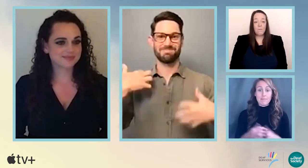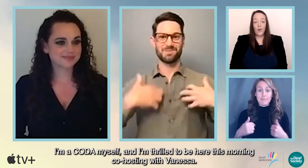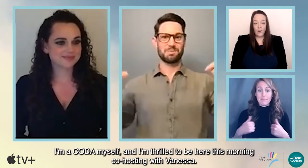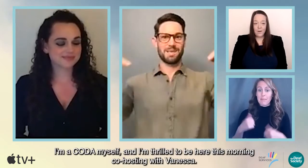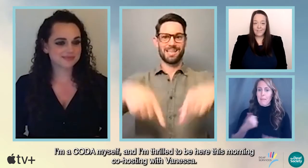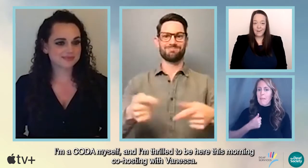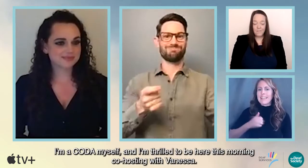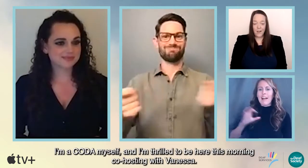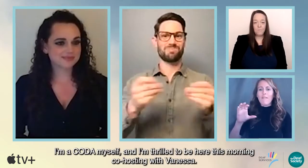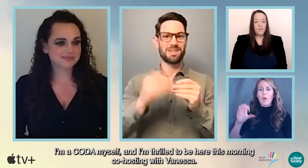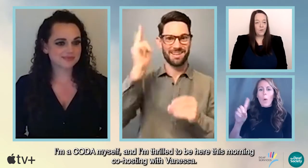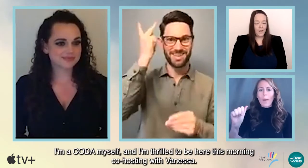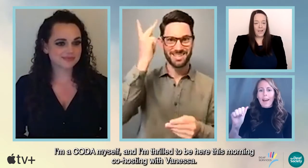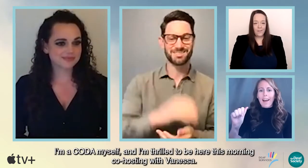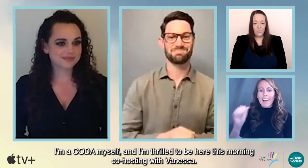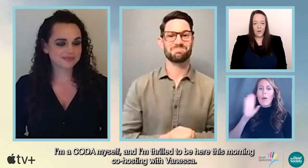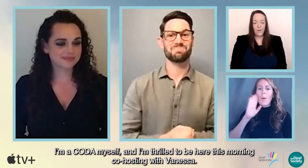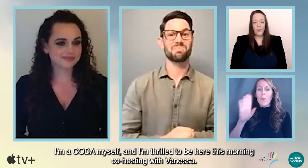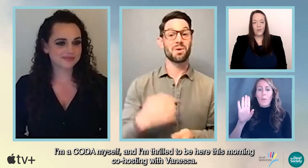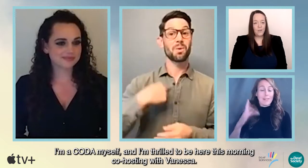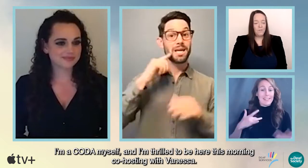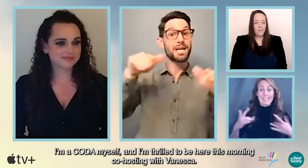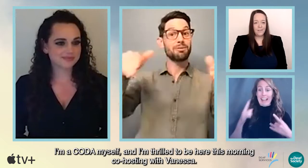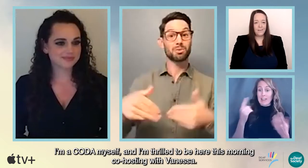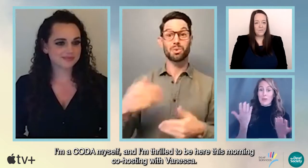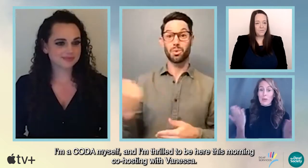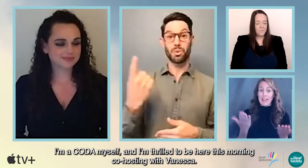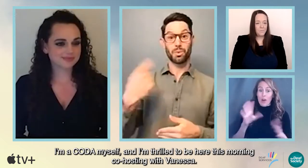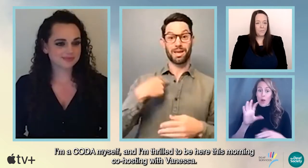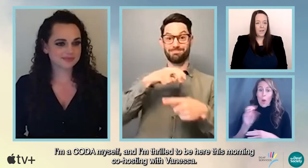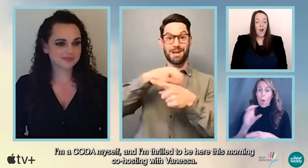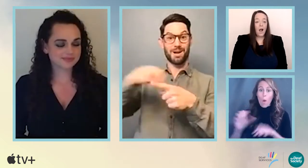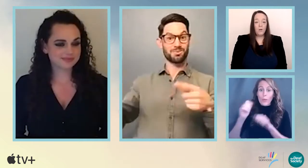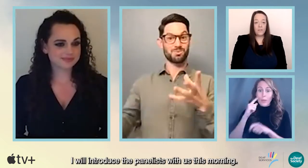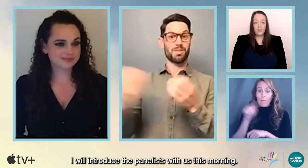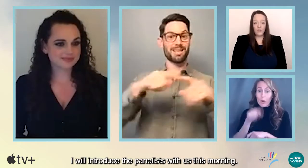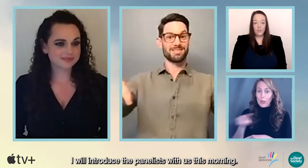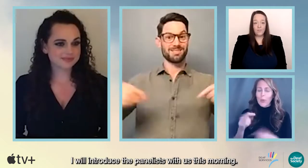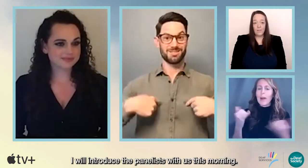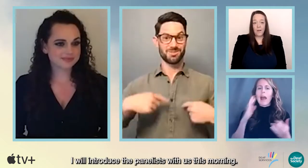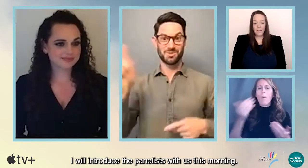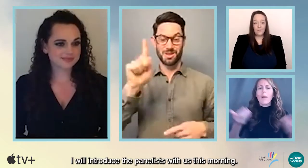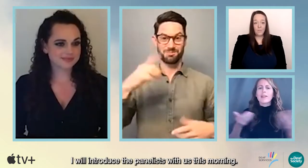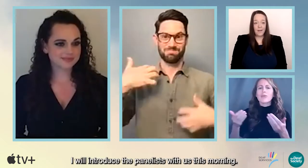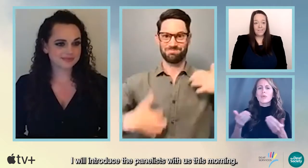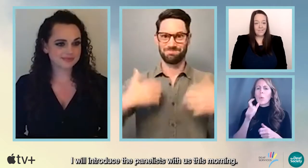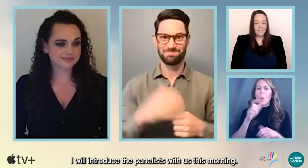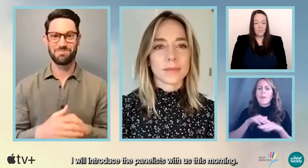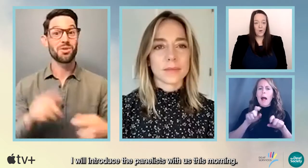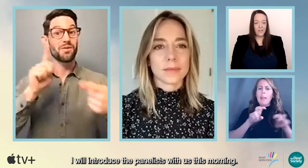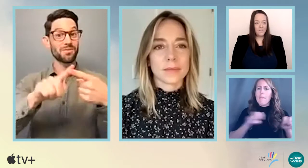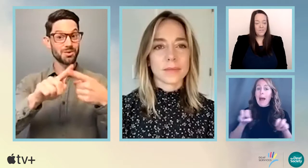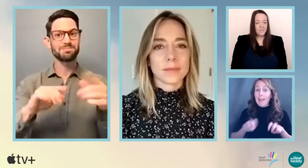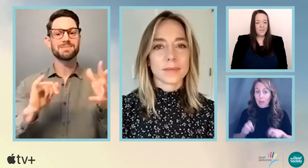I'm Dakota myself, and I'm thrilled to be here this morning co-hosting with Vanessa. I will introduce the panelists with us